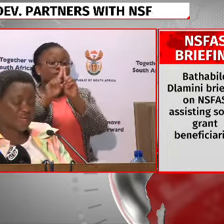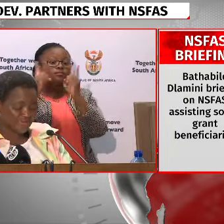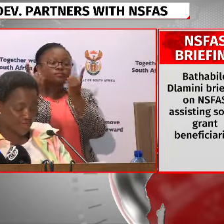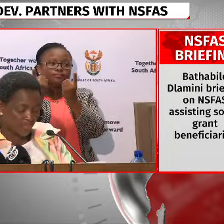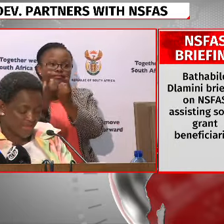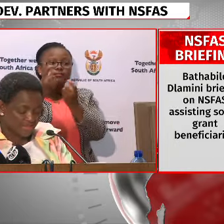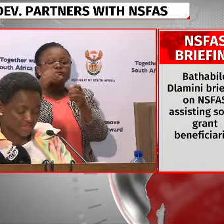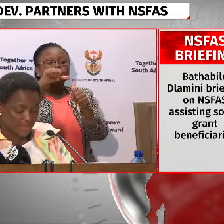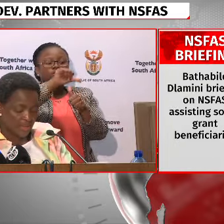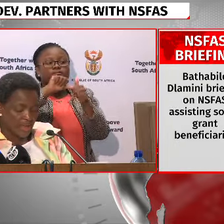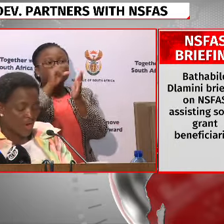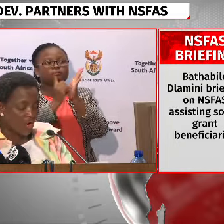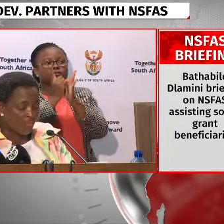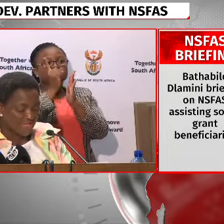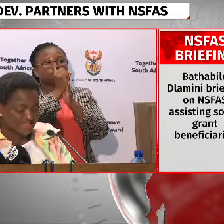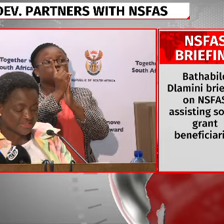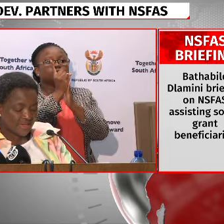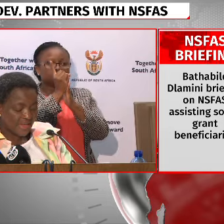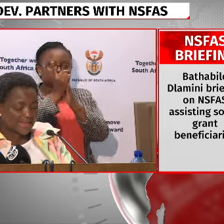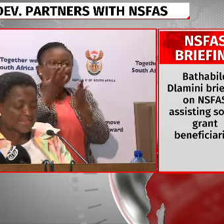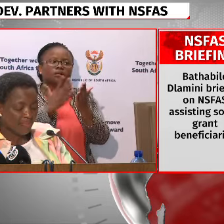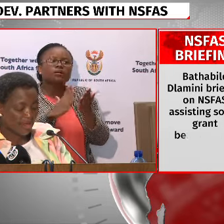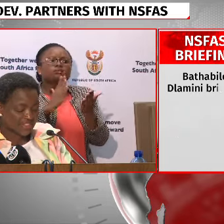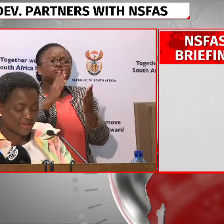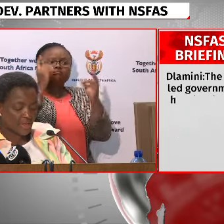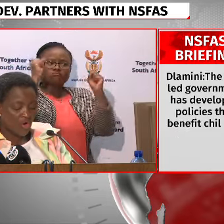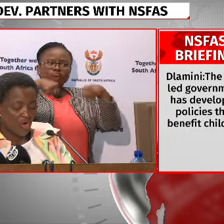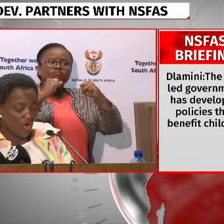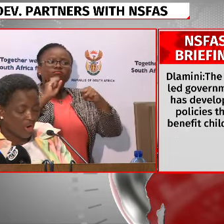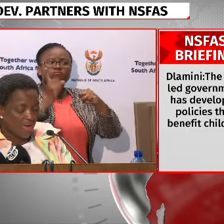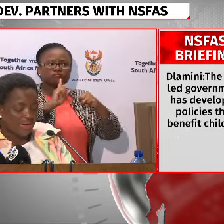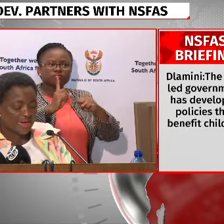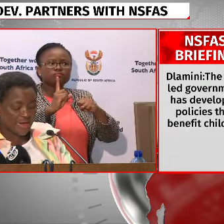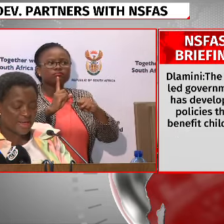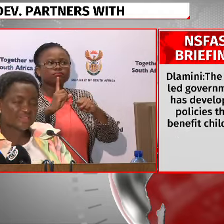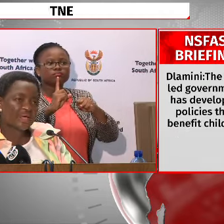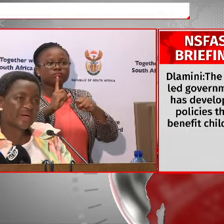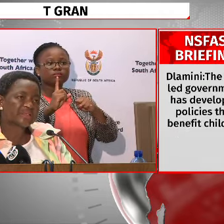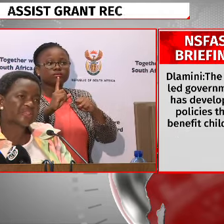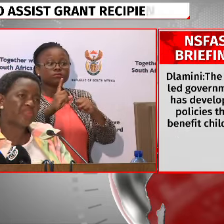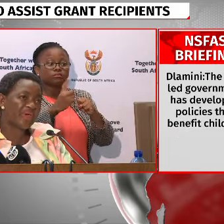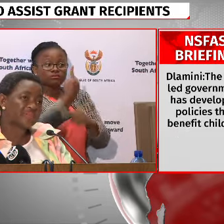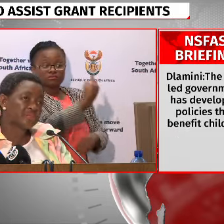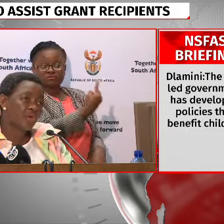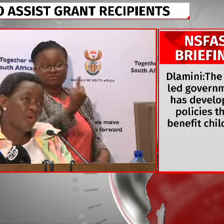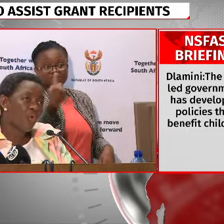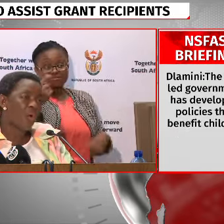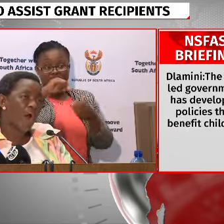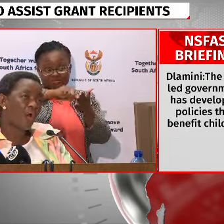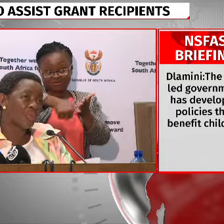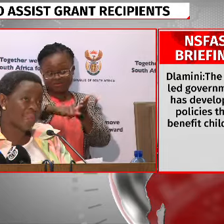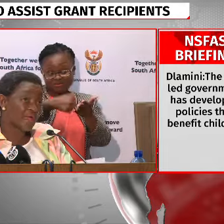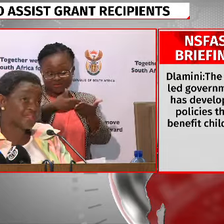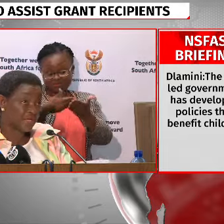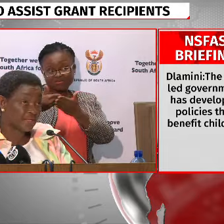Social Development commits in supporting all grant recipients who